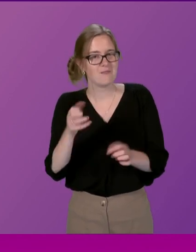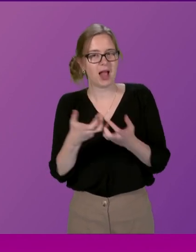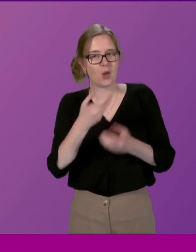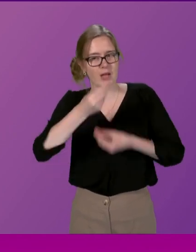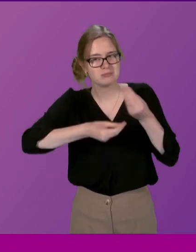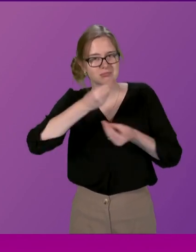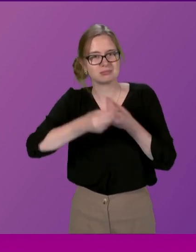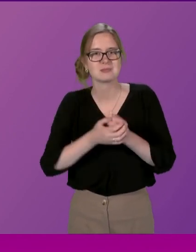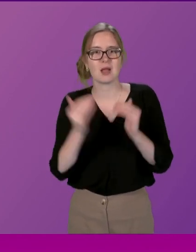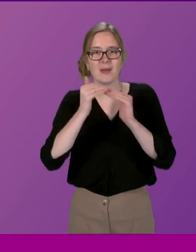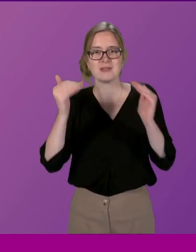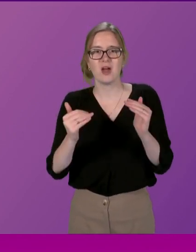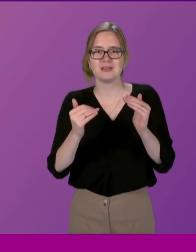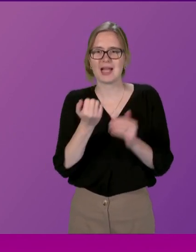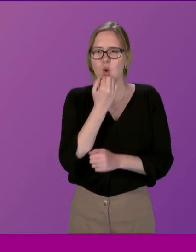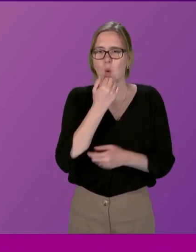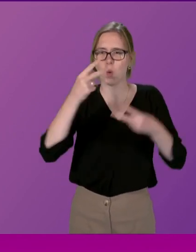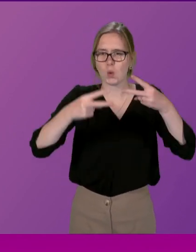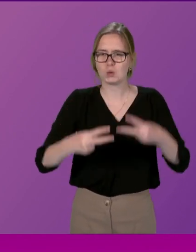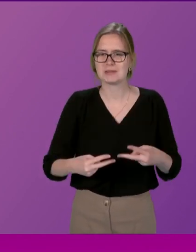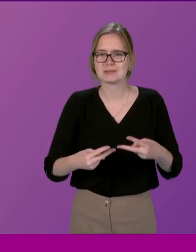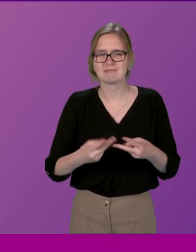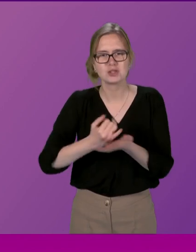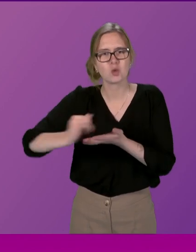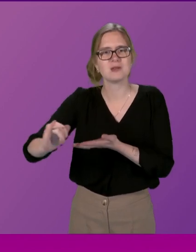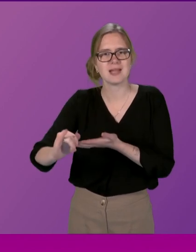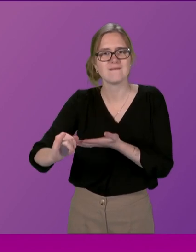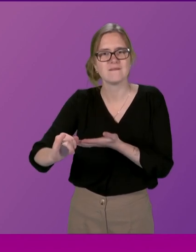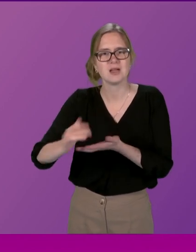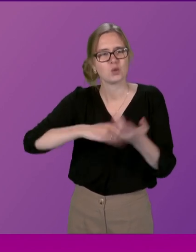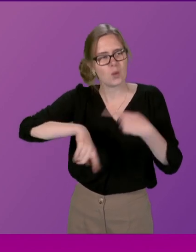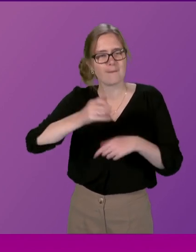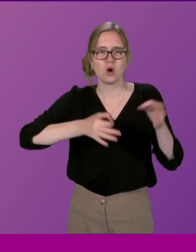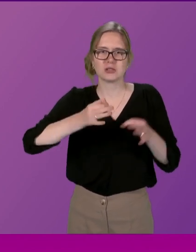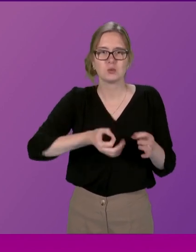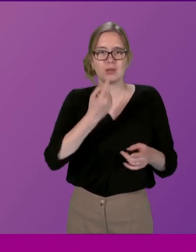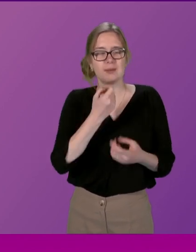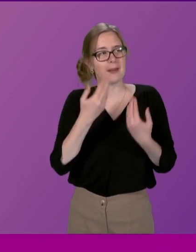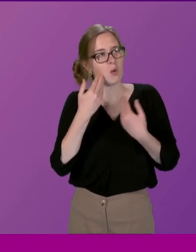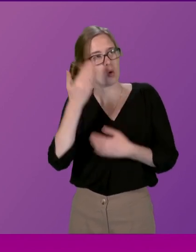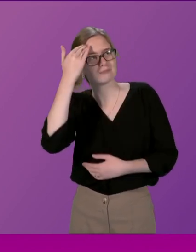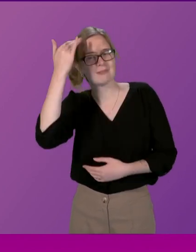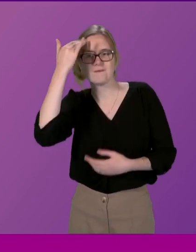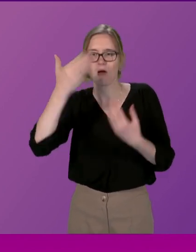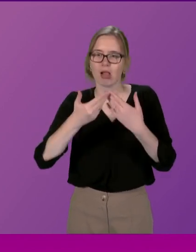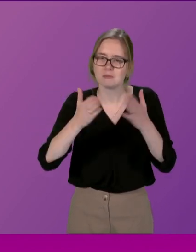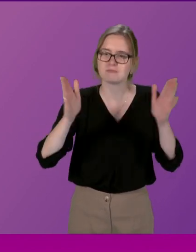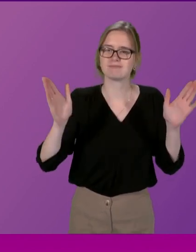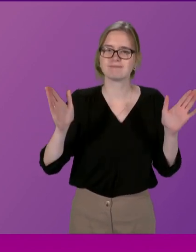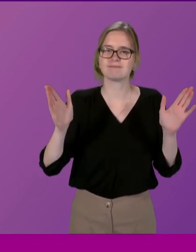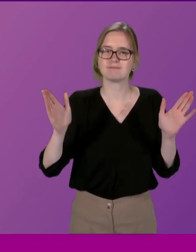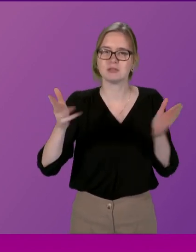to be fair it is like a code isn't it it's exclusive so as politicians maybe we could be more mindful of